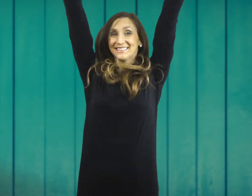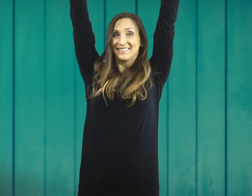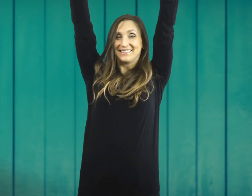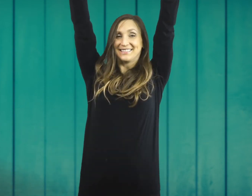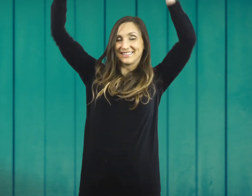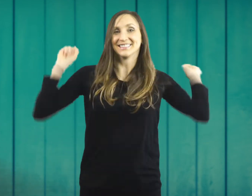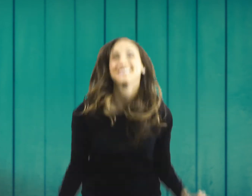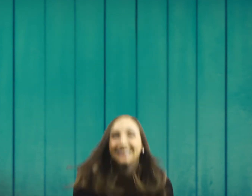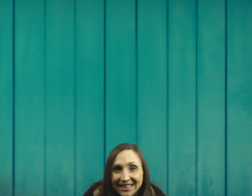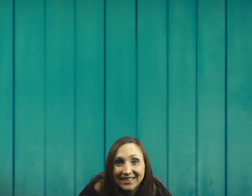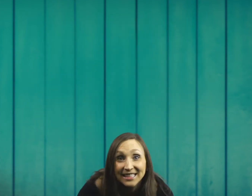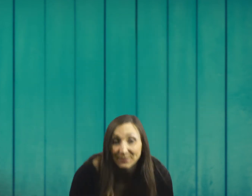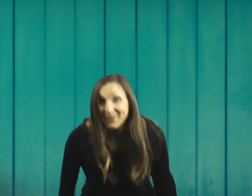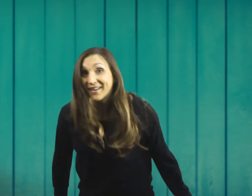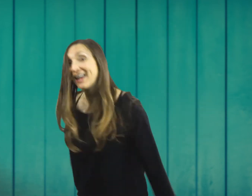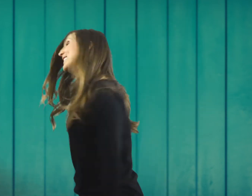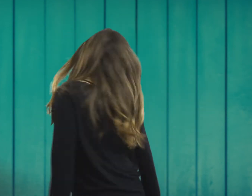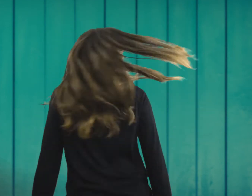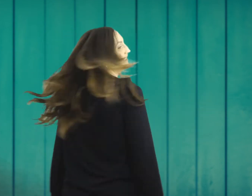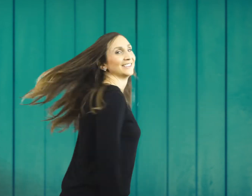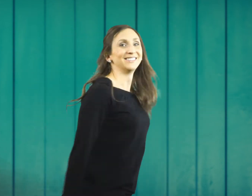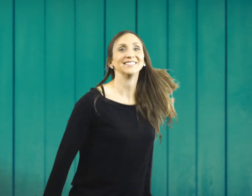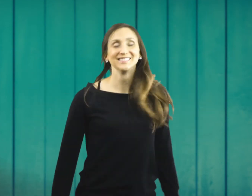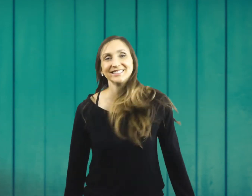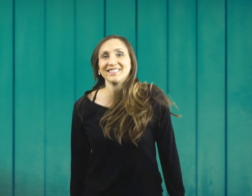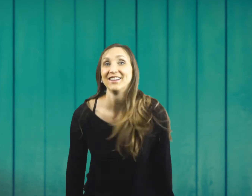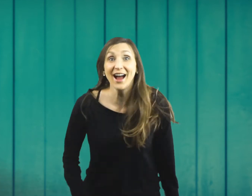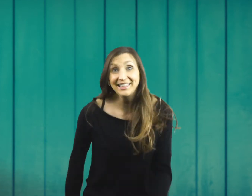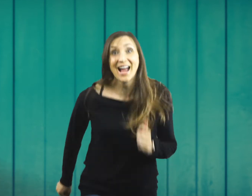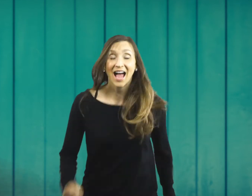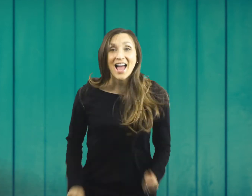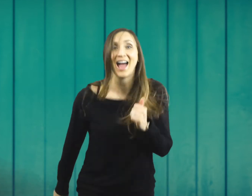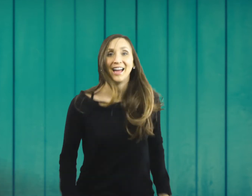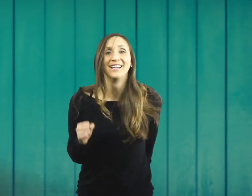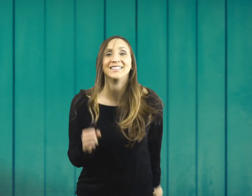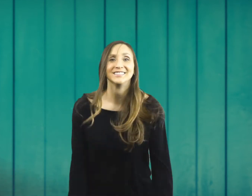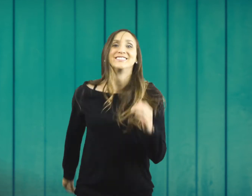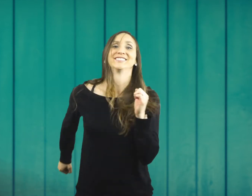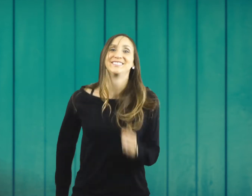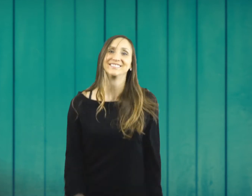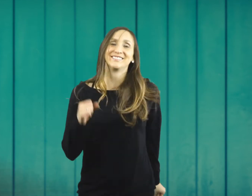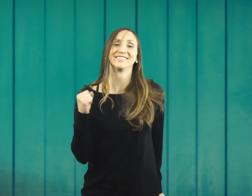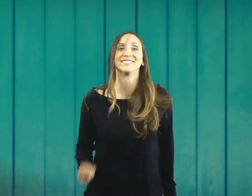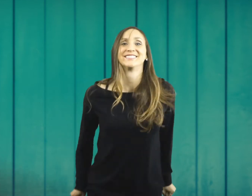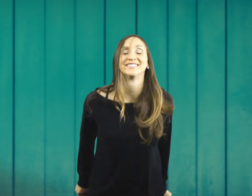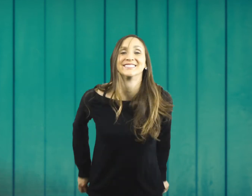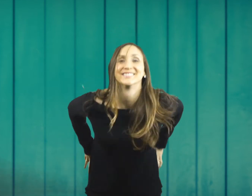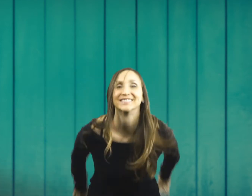high, fall down low, spin around in a circle, run, run fast, walk, walk, walk slow, stop, lift